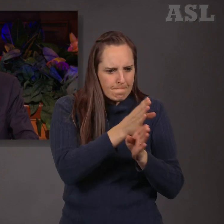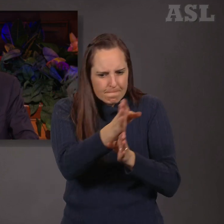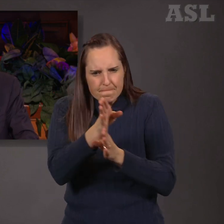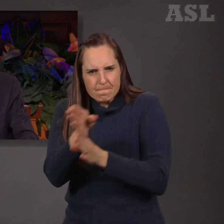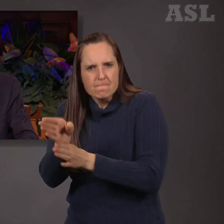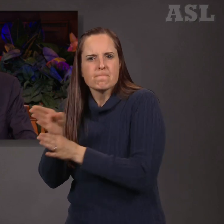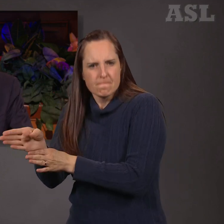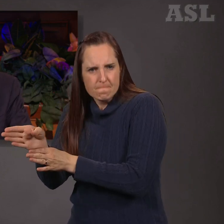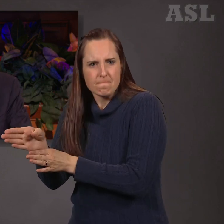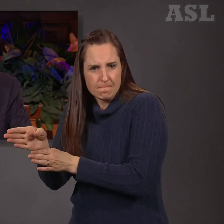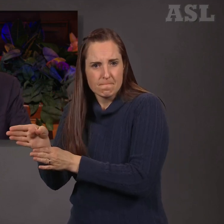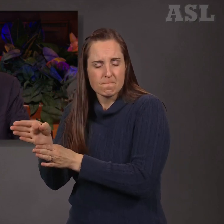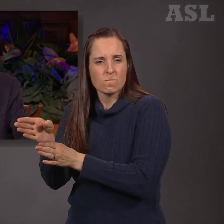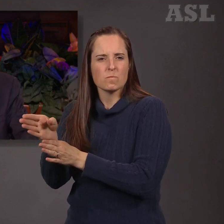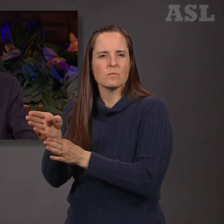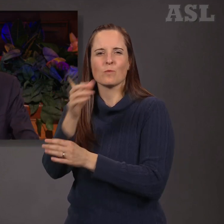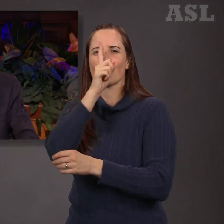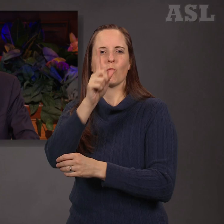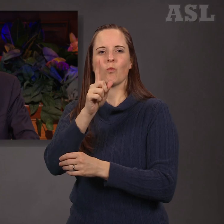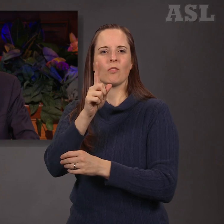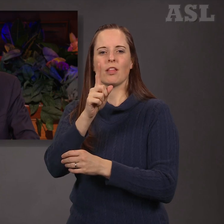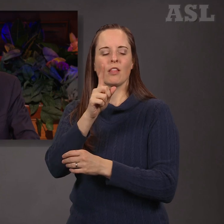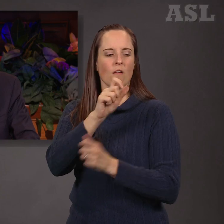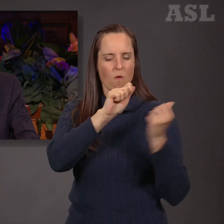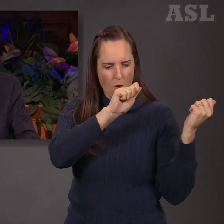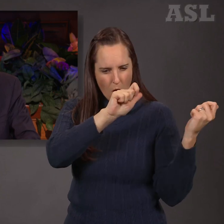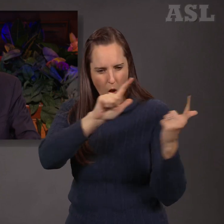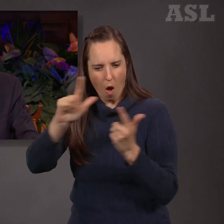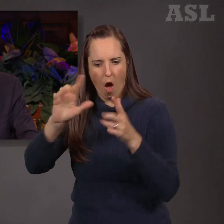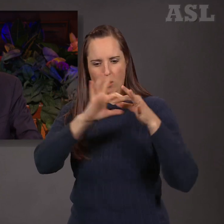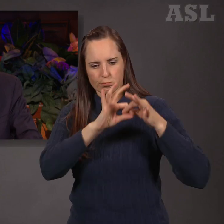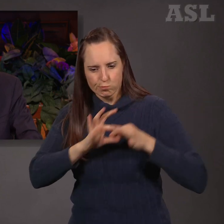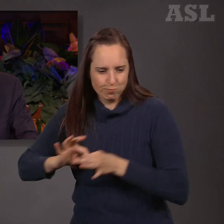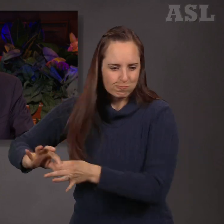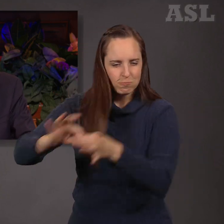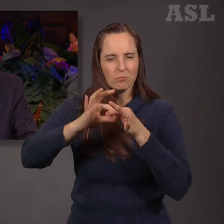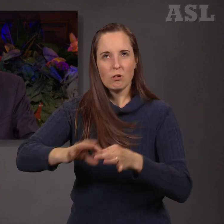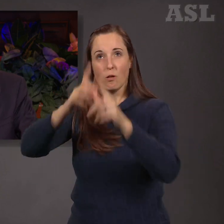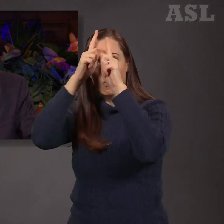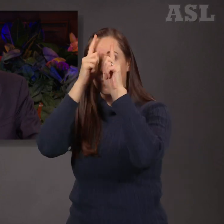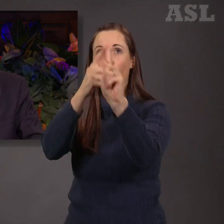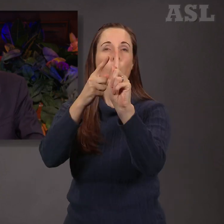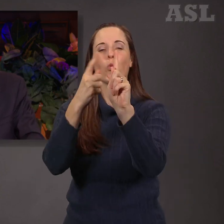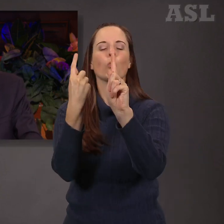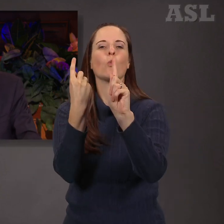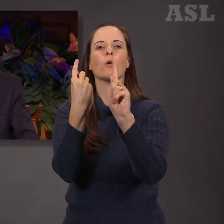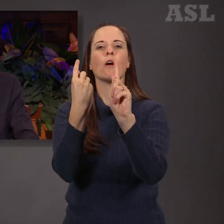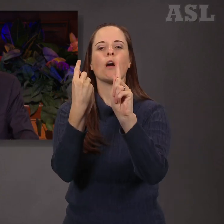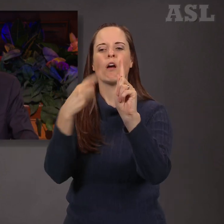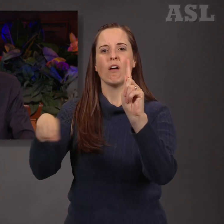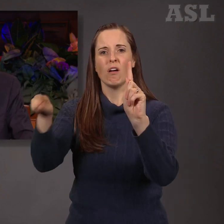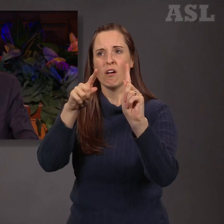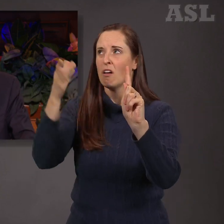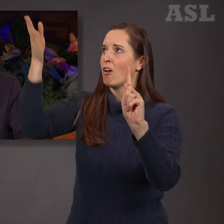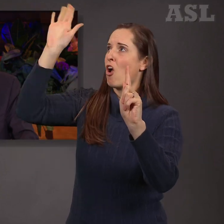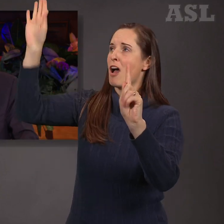specialization, we share the common goal of relieving suffering among God's children.